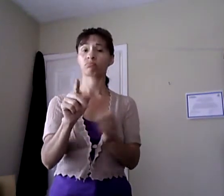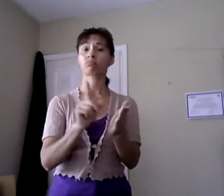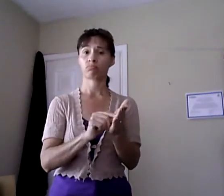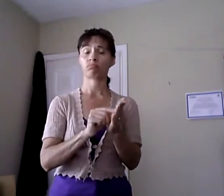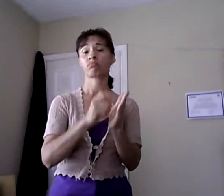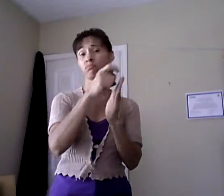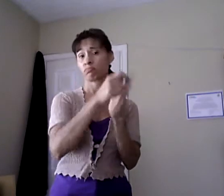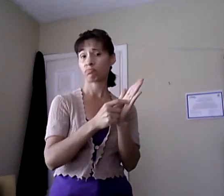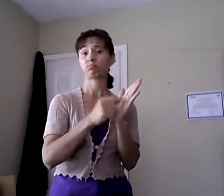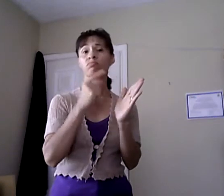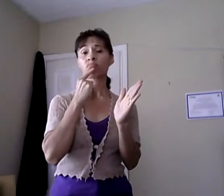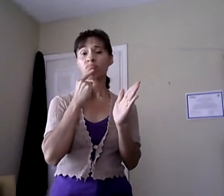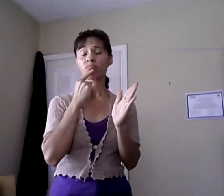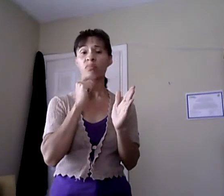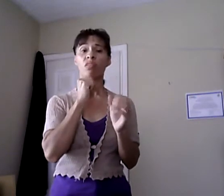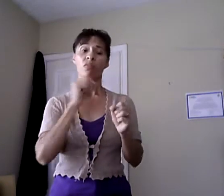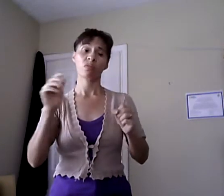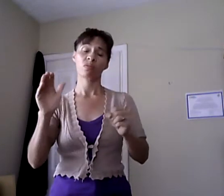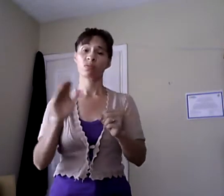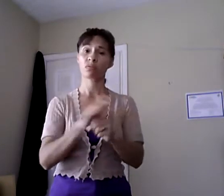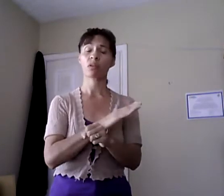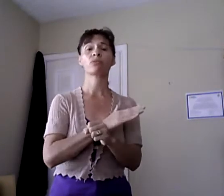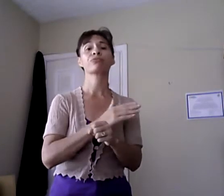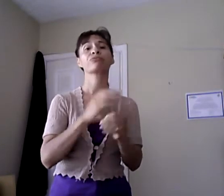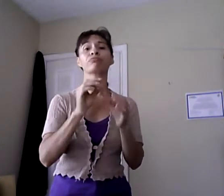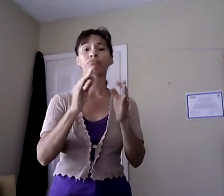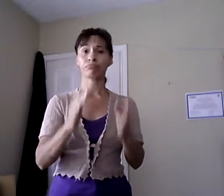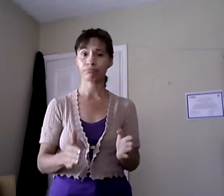interpreters is affecting deaf students' allowable learning.